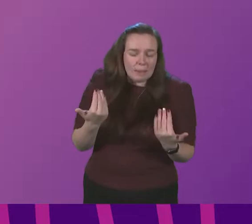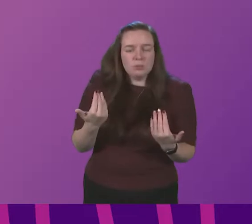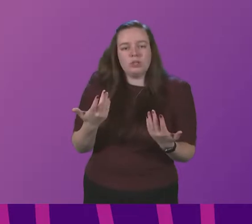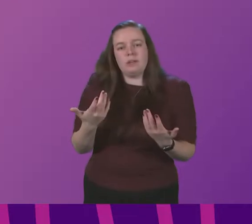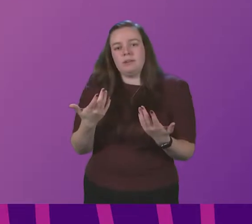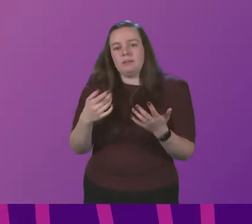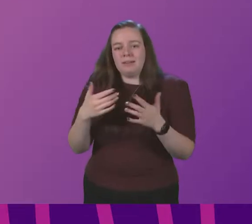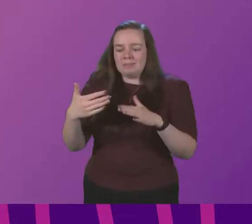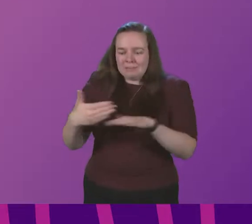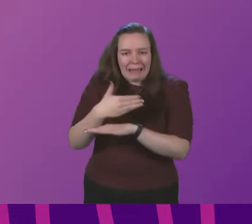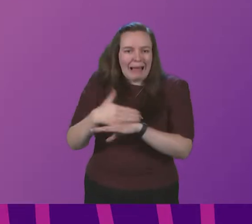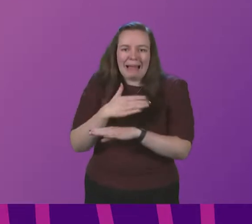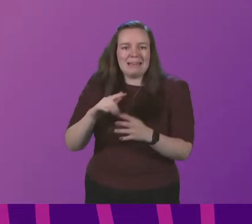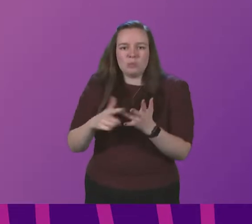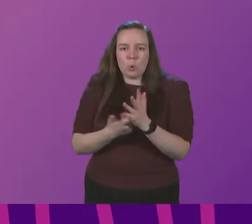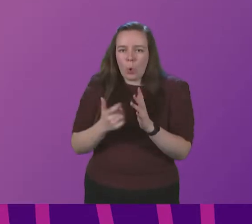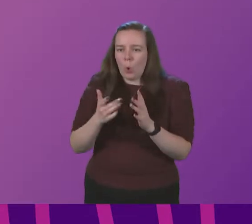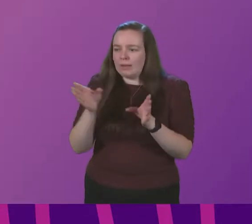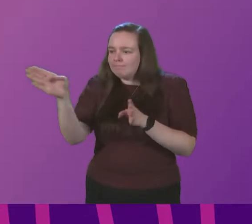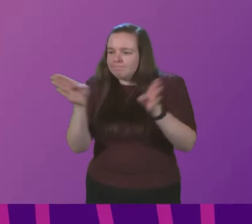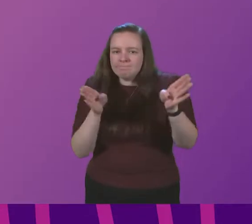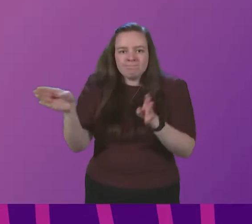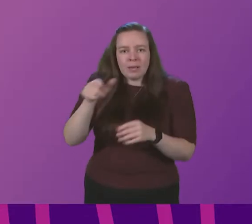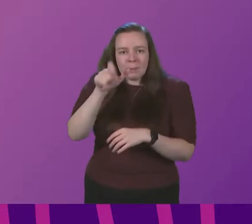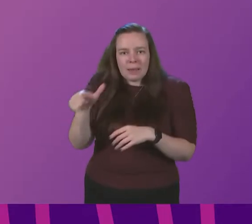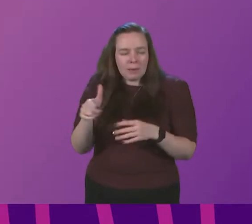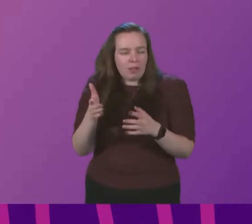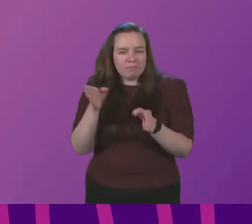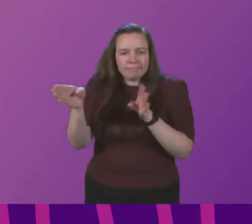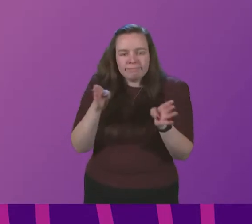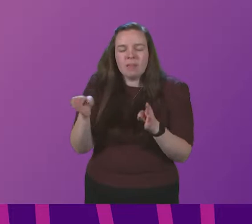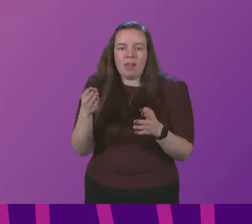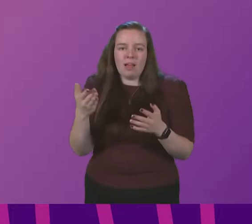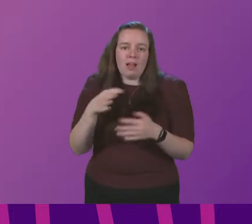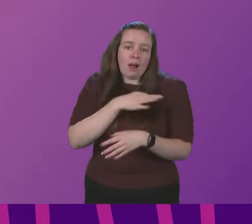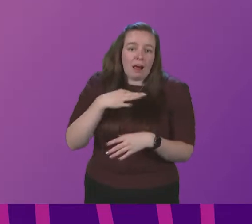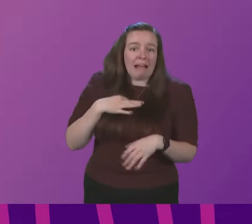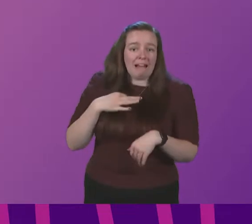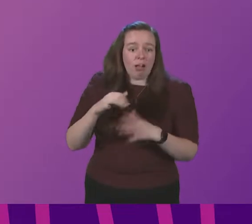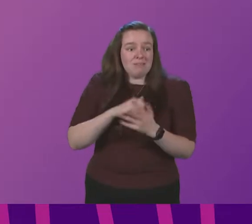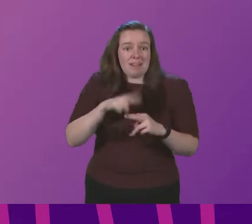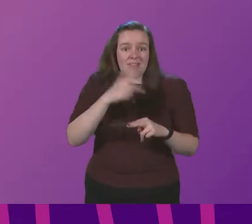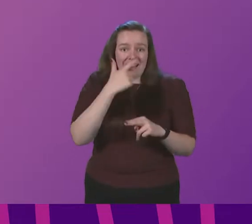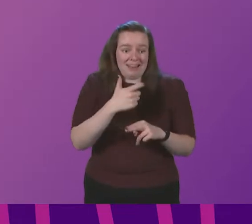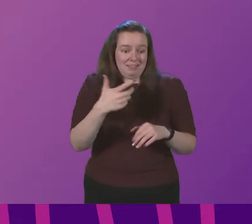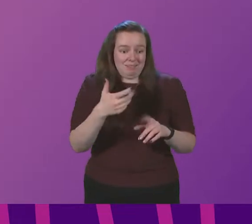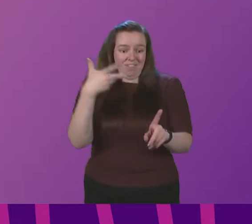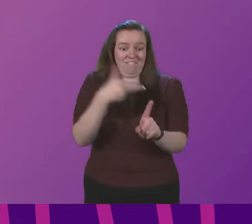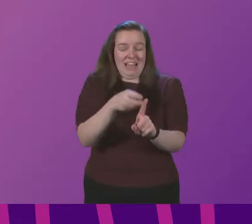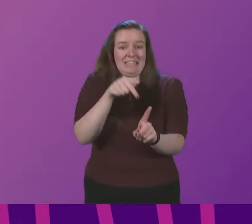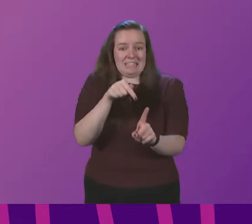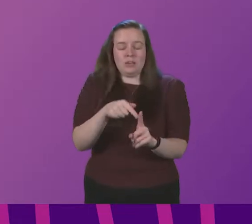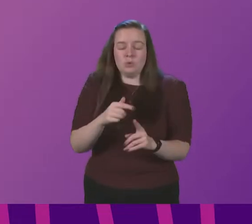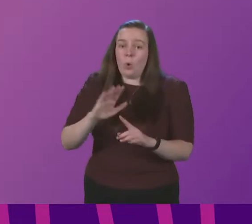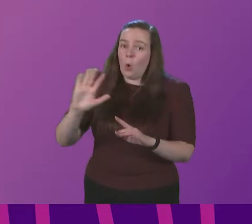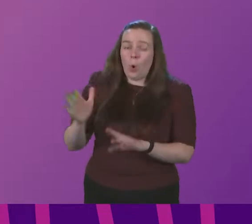reception tasks or stewarding people who are turning up for vaccination that frees up time of clinical staff to actually do the vaccination so all hands